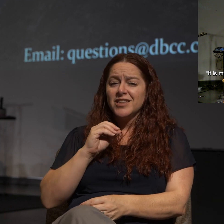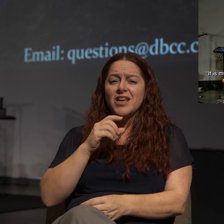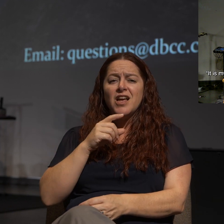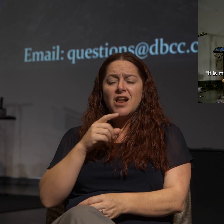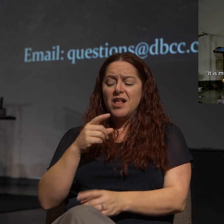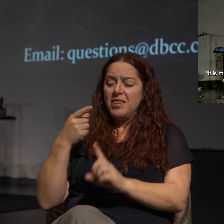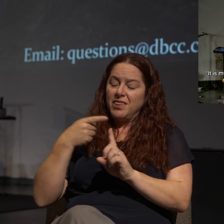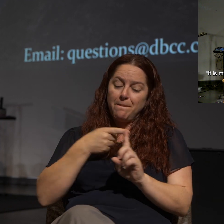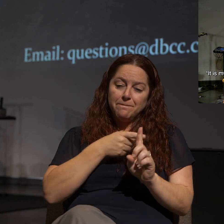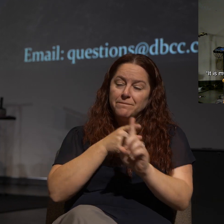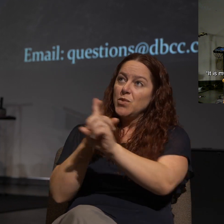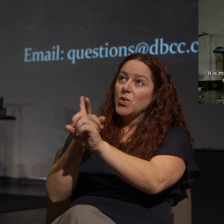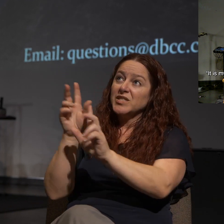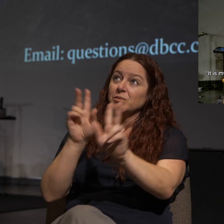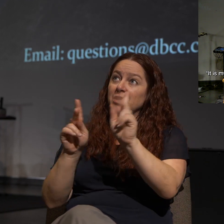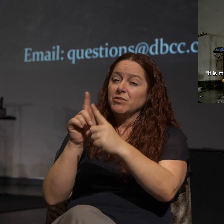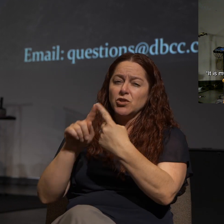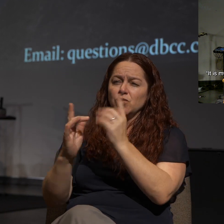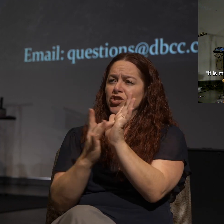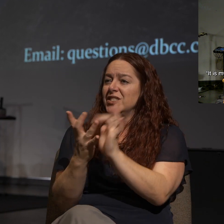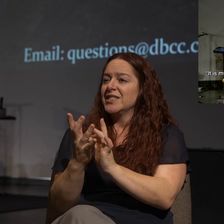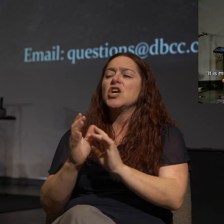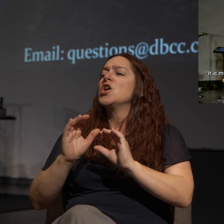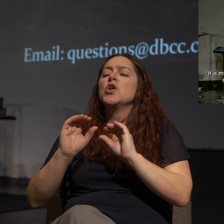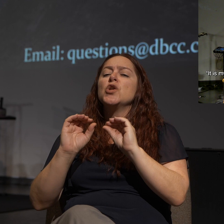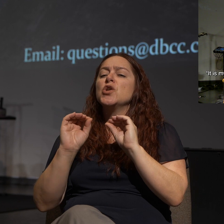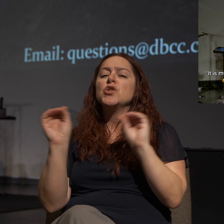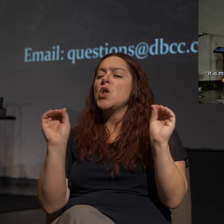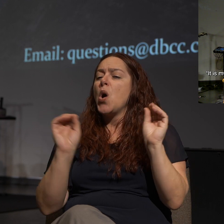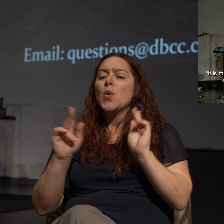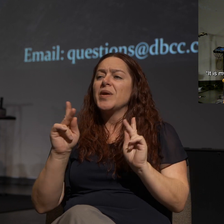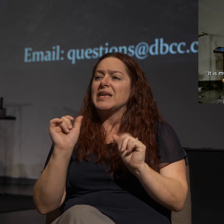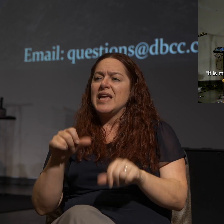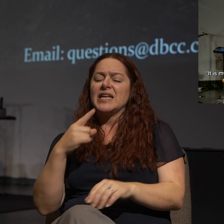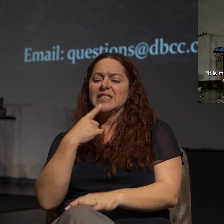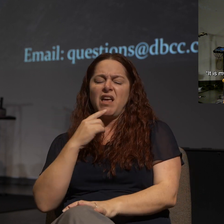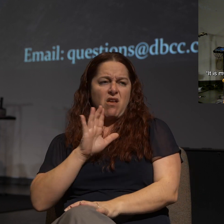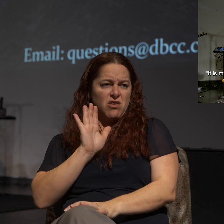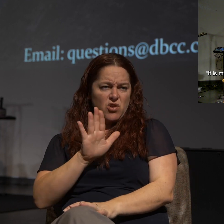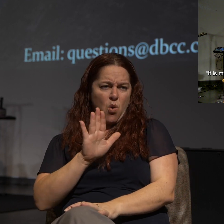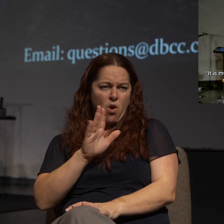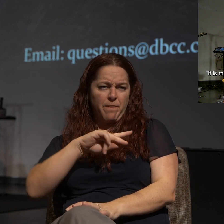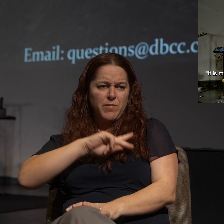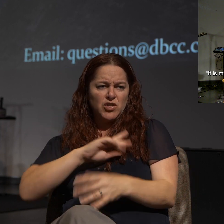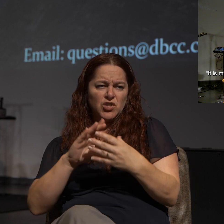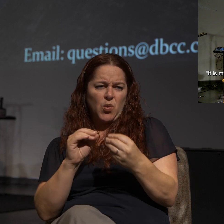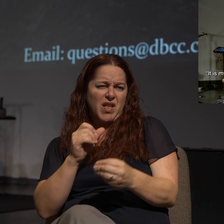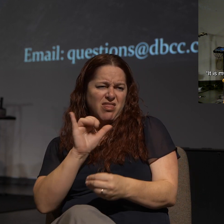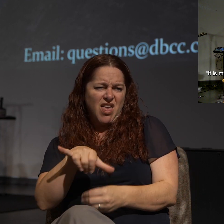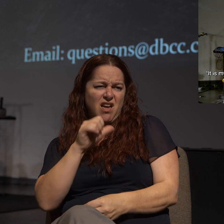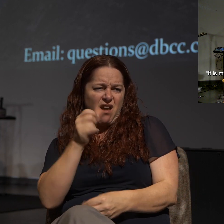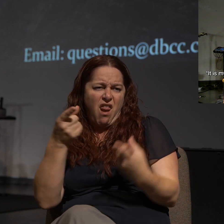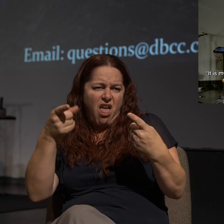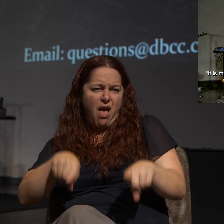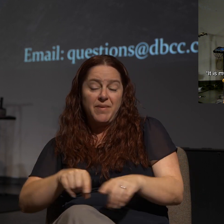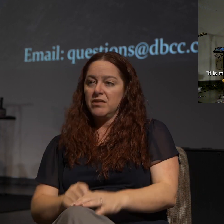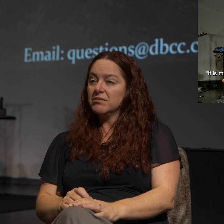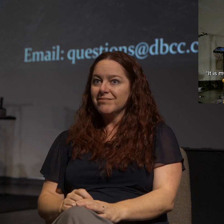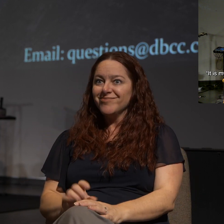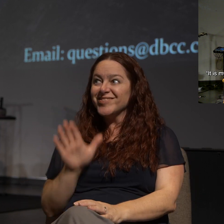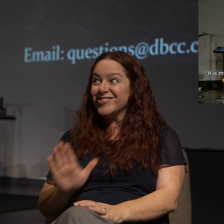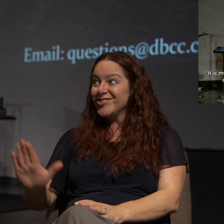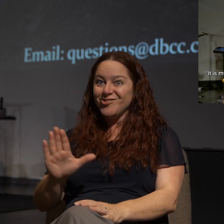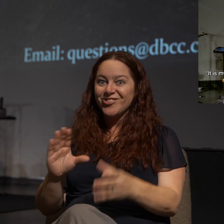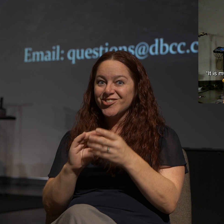points people to Jesus. And no one can ever say to your testimony, to your personal story, well, that didn't happen. It's your story.